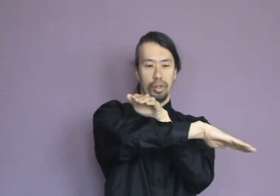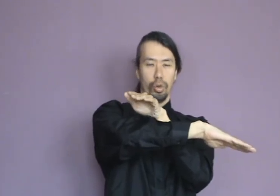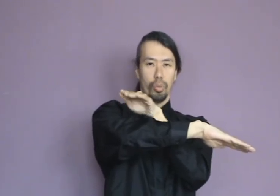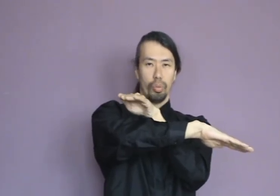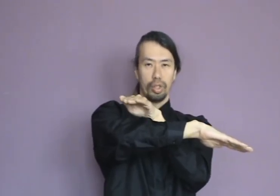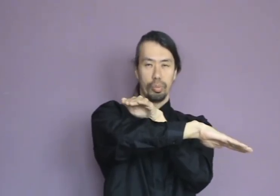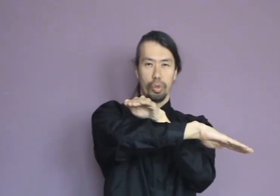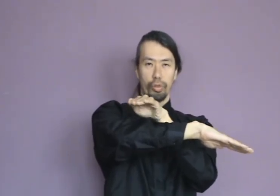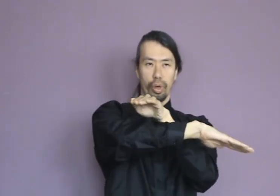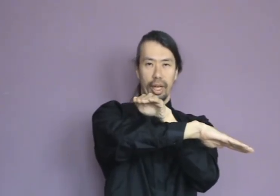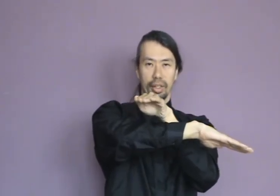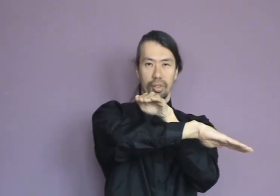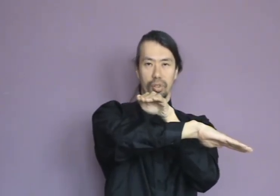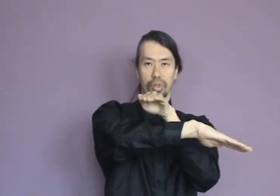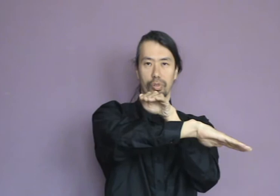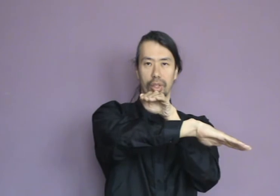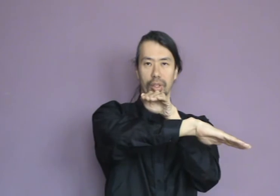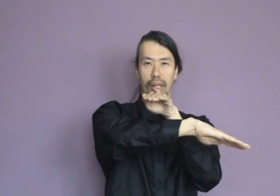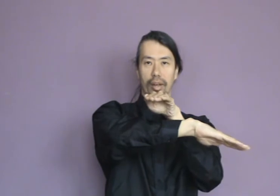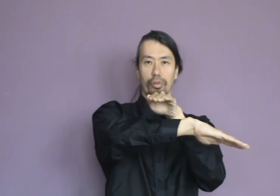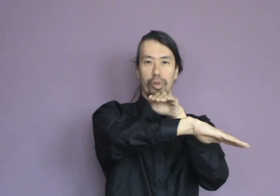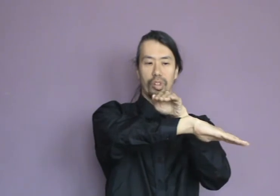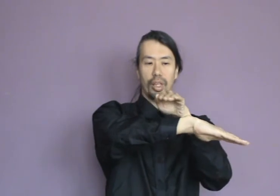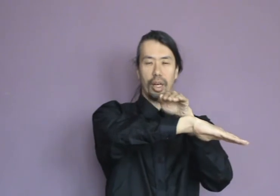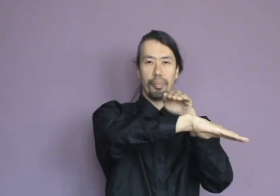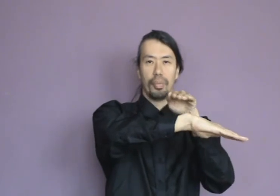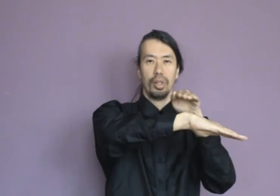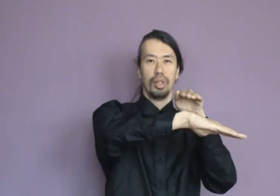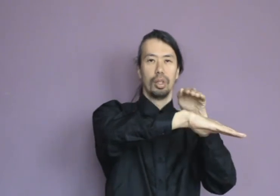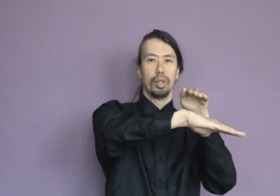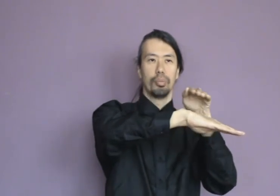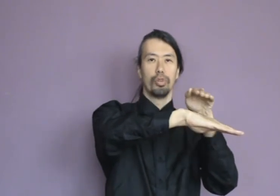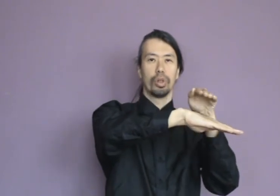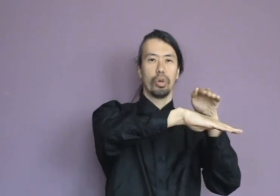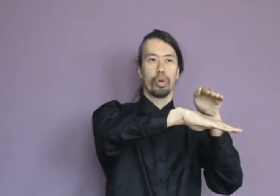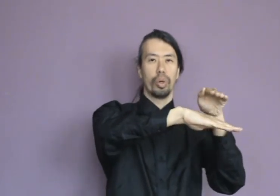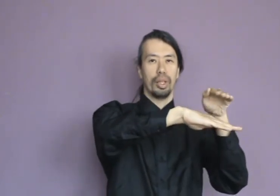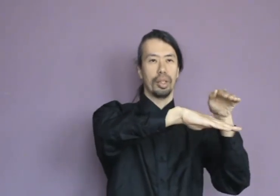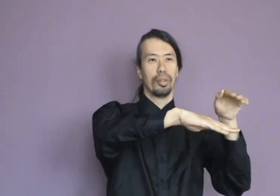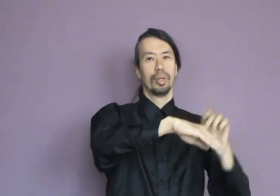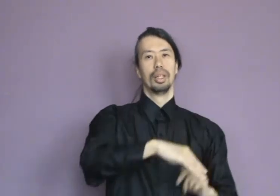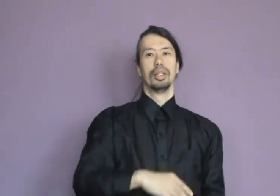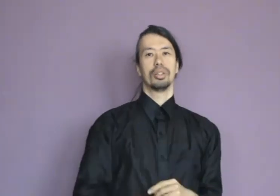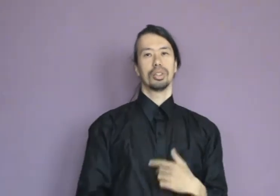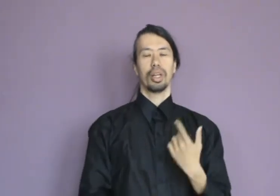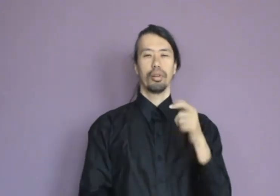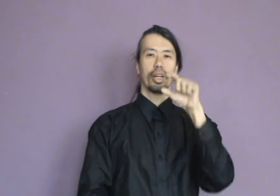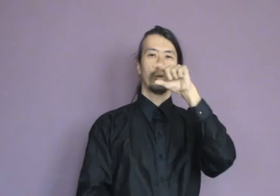as you move your hands, you should feel the life force in the arm moving along with it. So, there's kind of like a